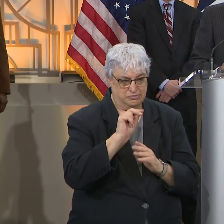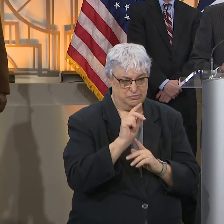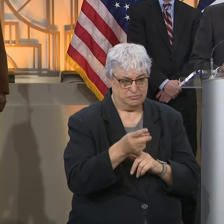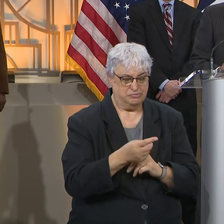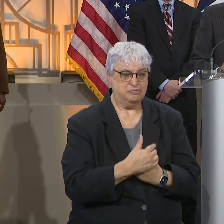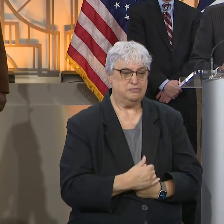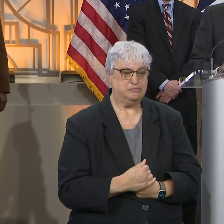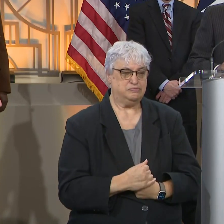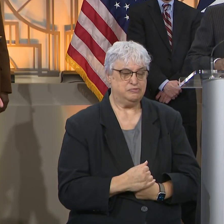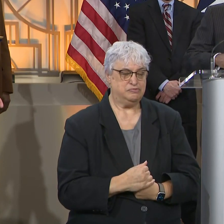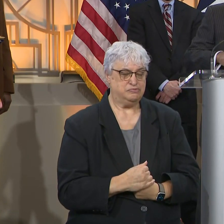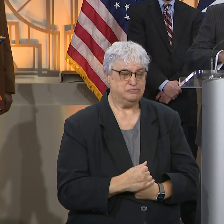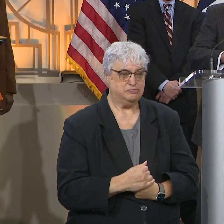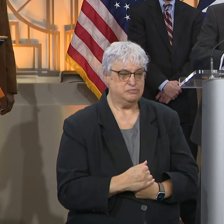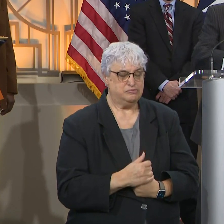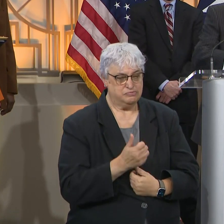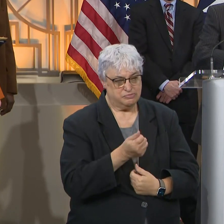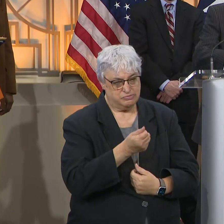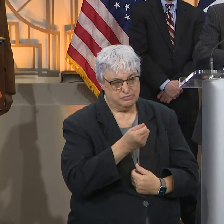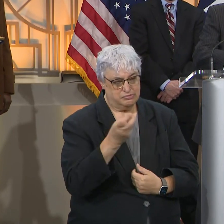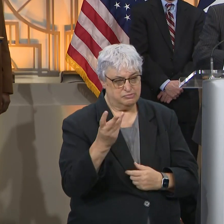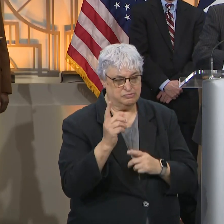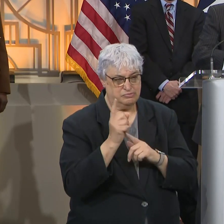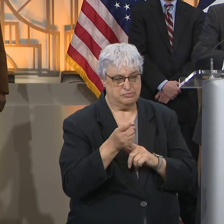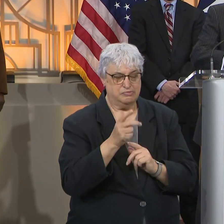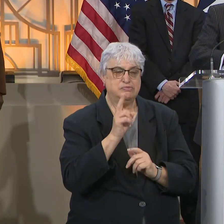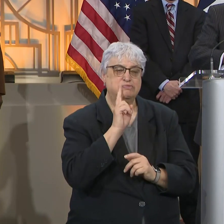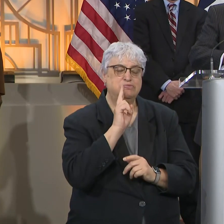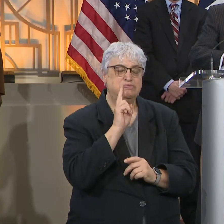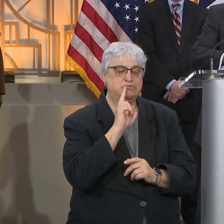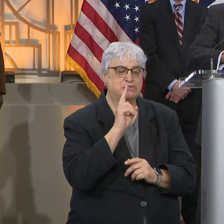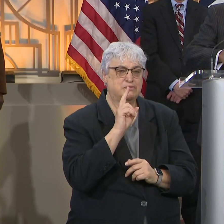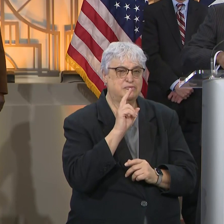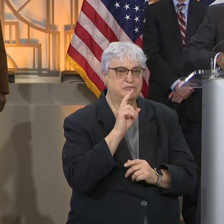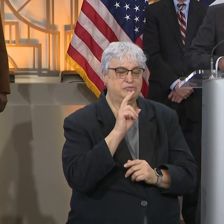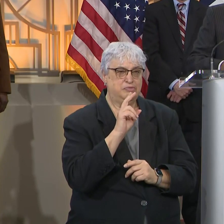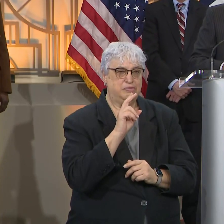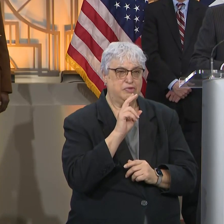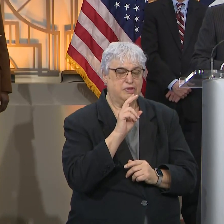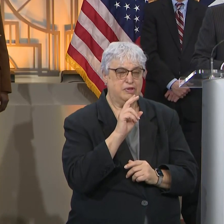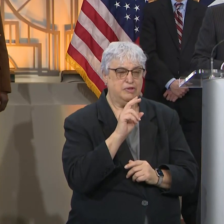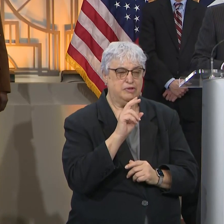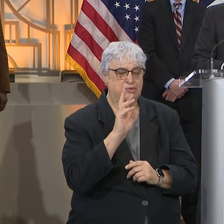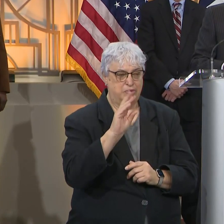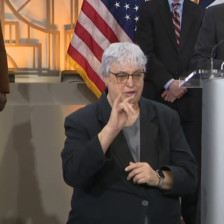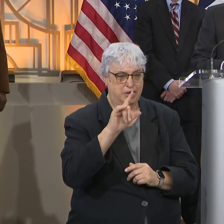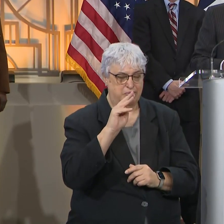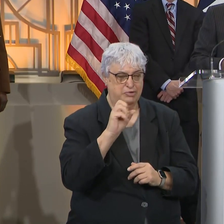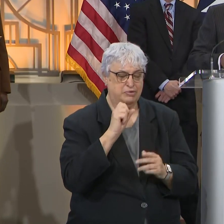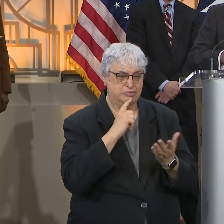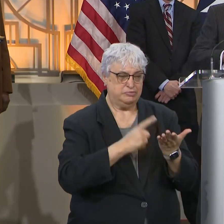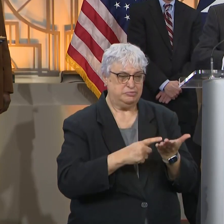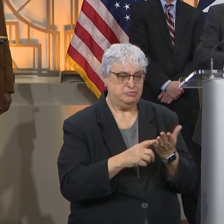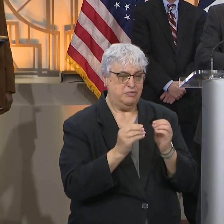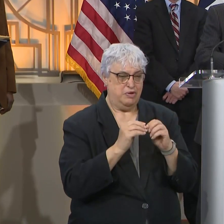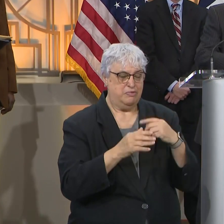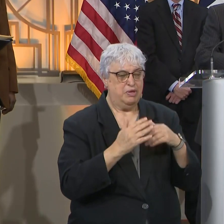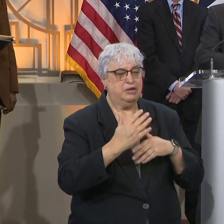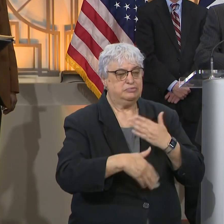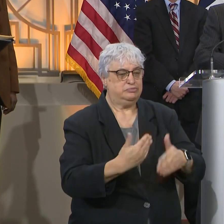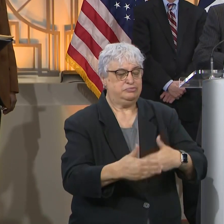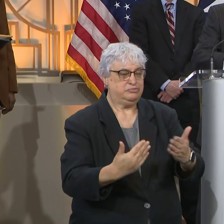So in a few minutes Houston Health Director Steven Williams will discuss more of our plans